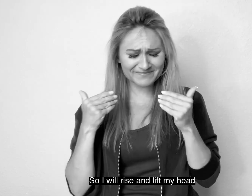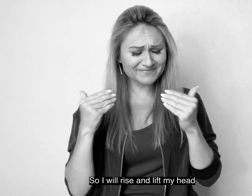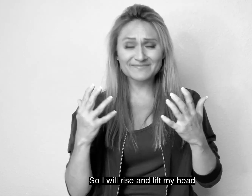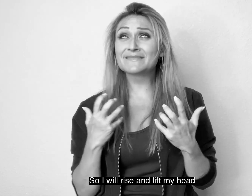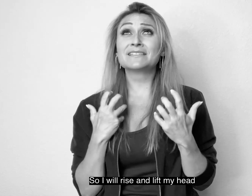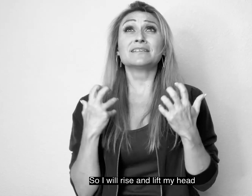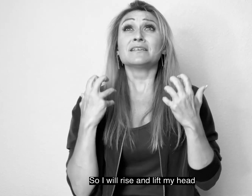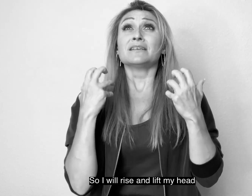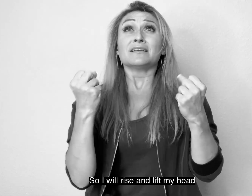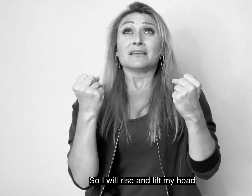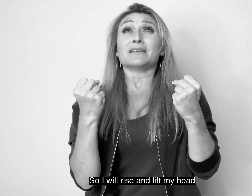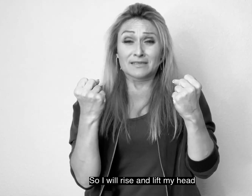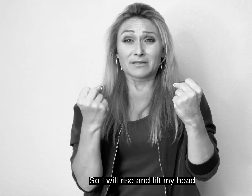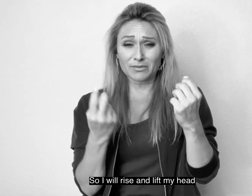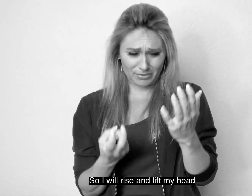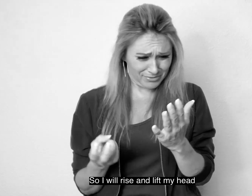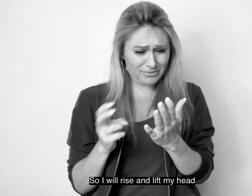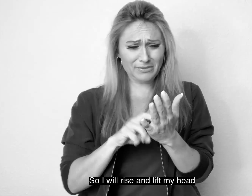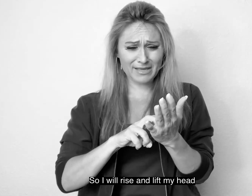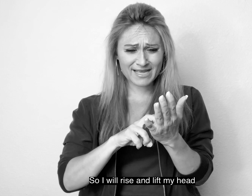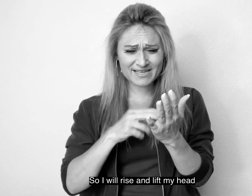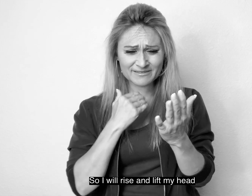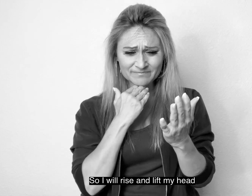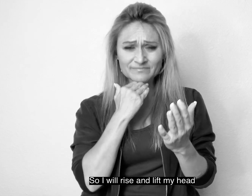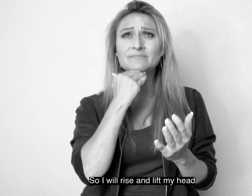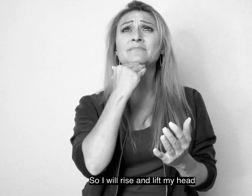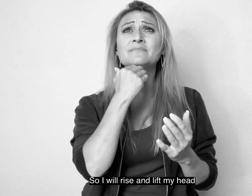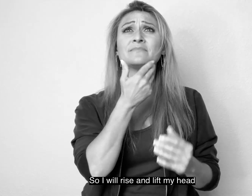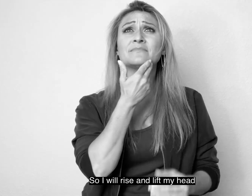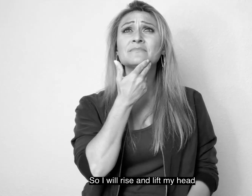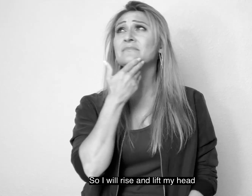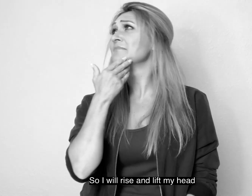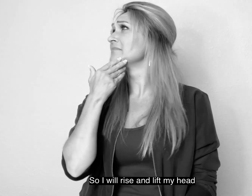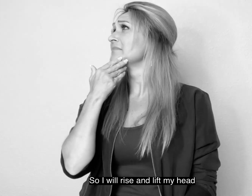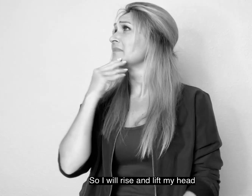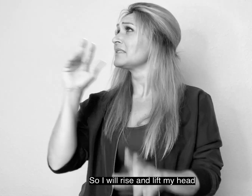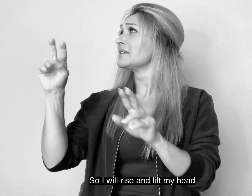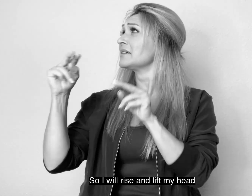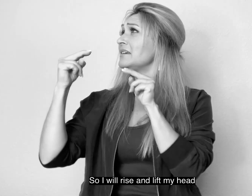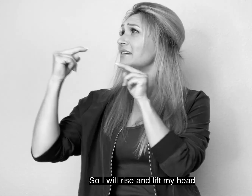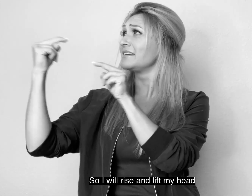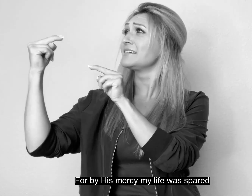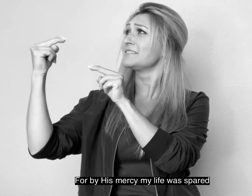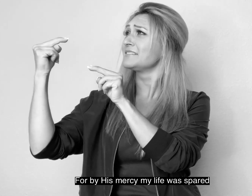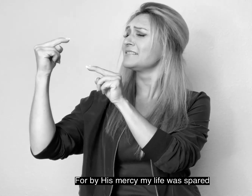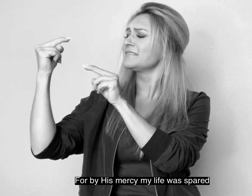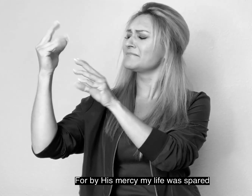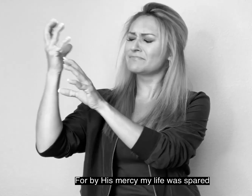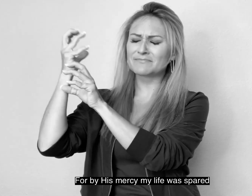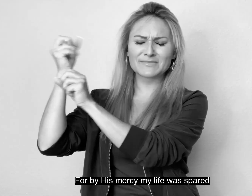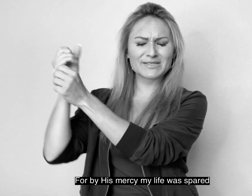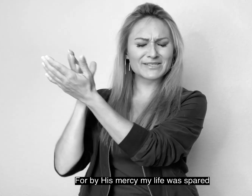rise and lift my head For by His